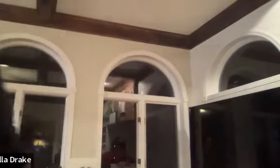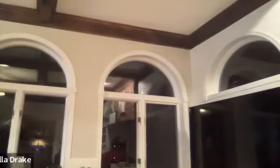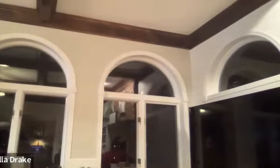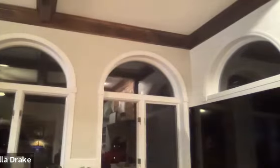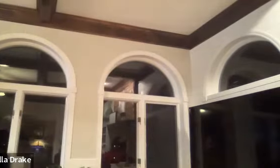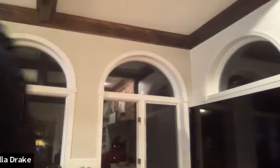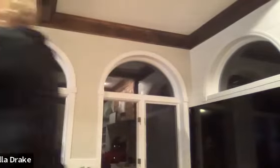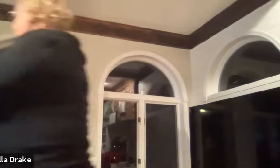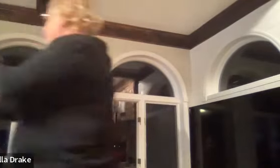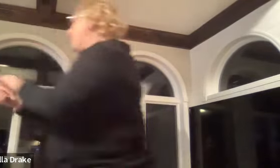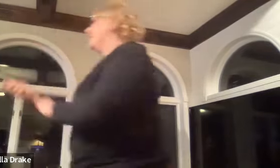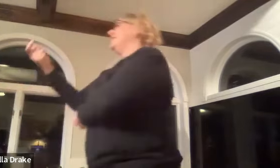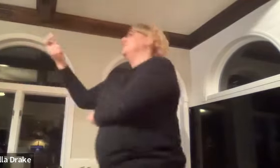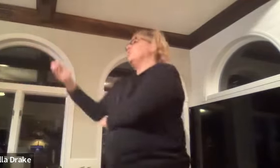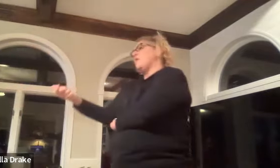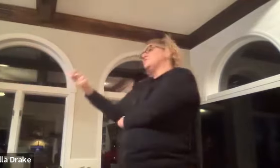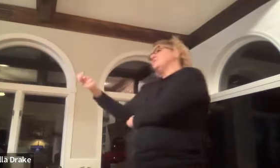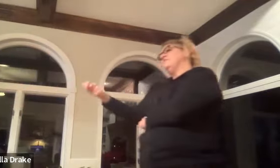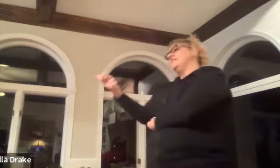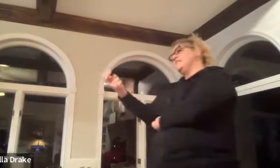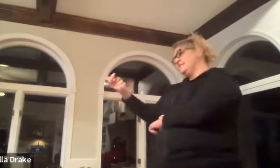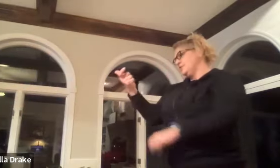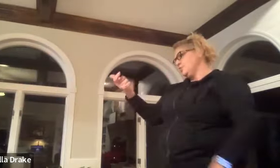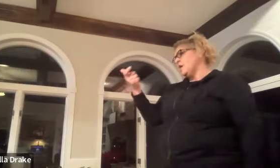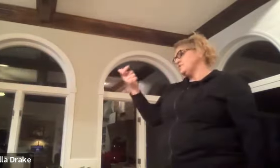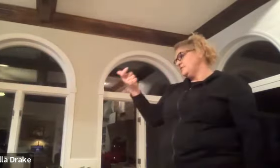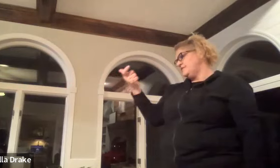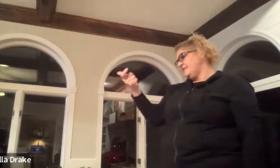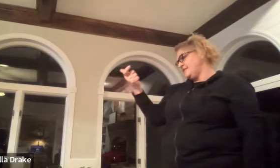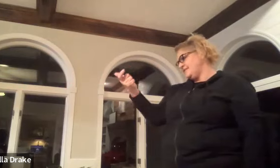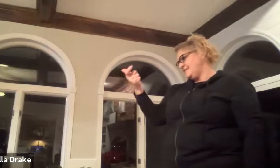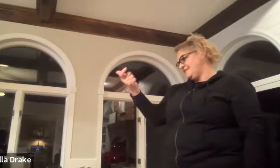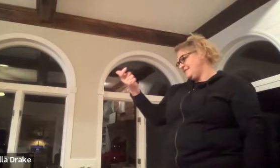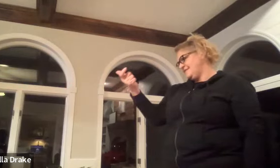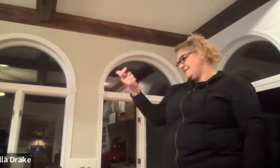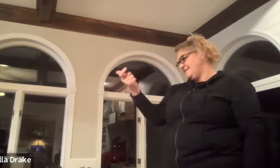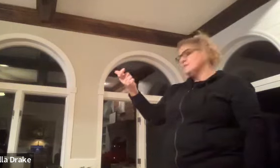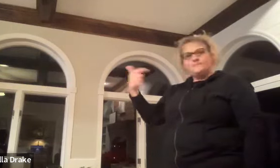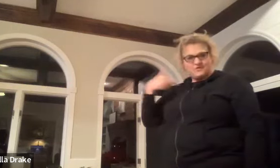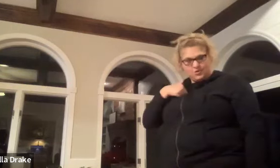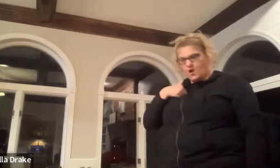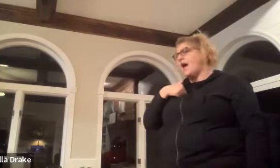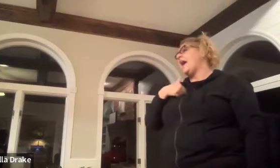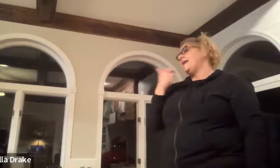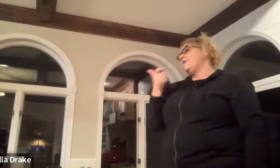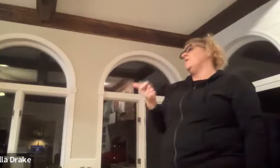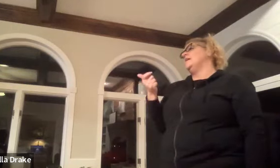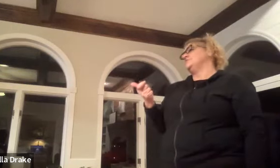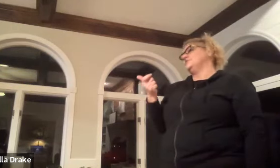you put your remote in your hand and you're going to watch tv you're watching tv so i watch